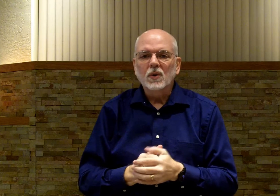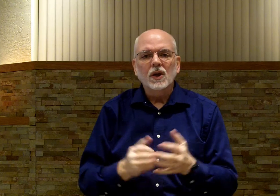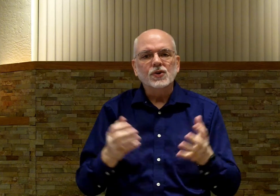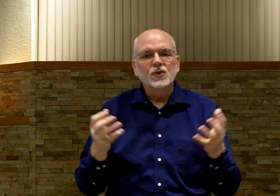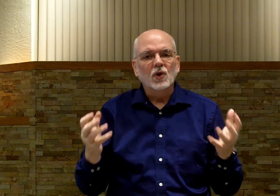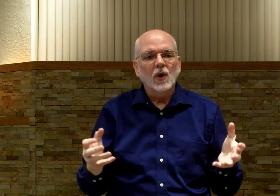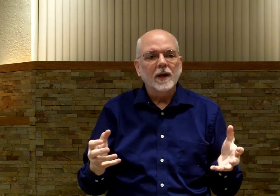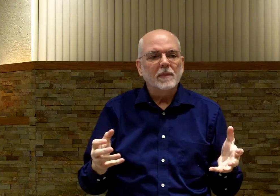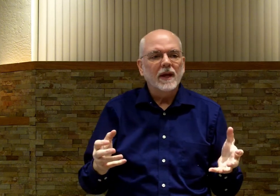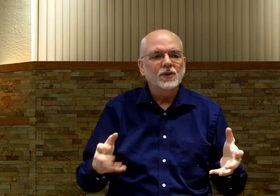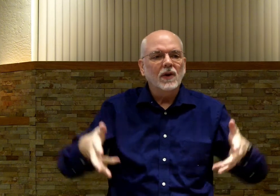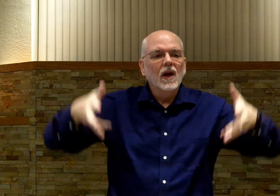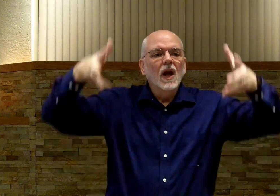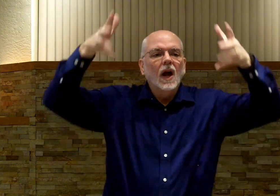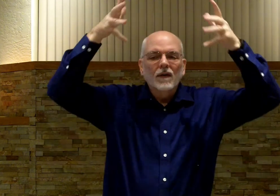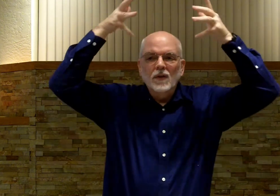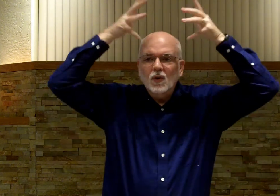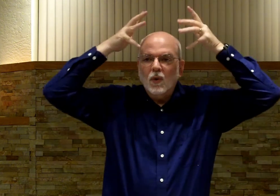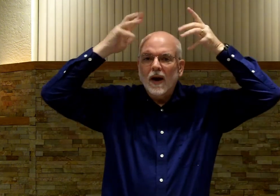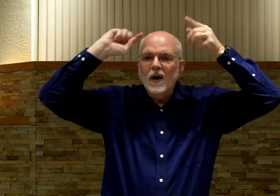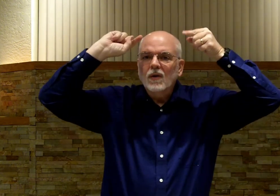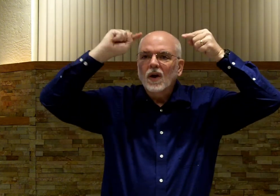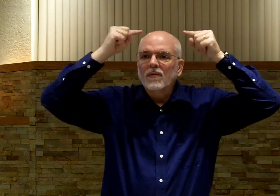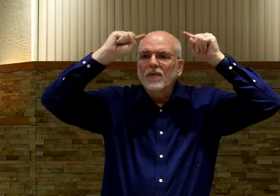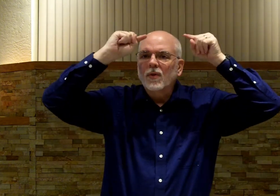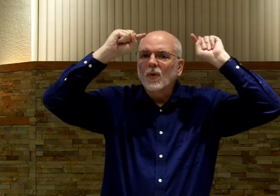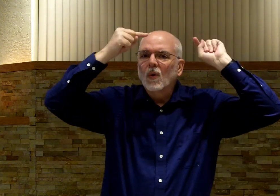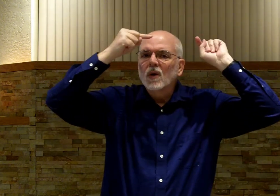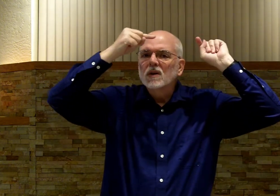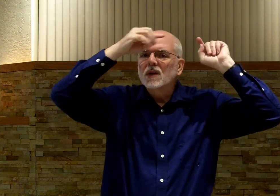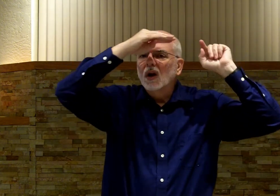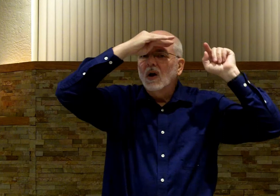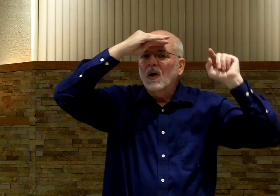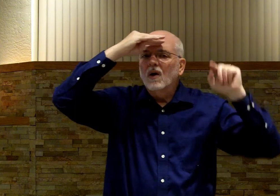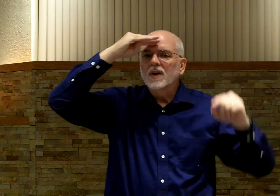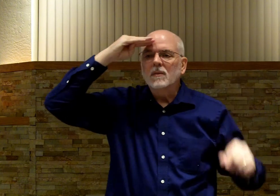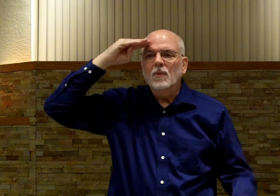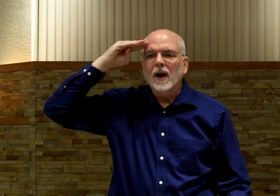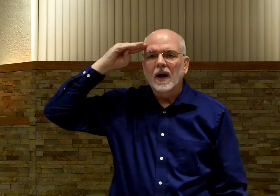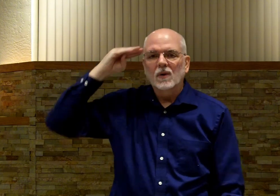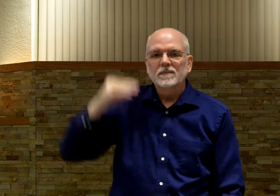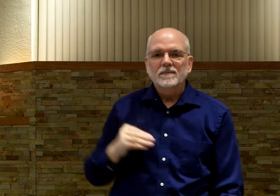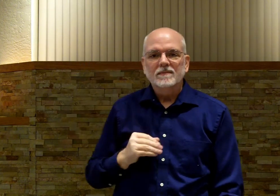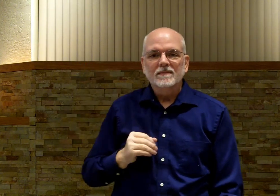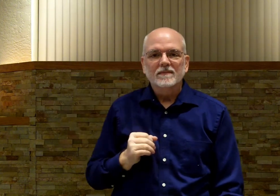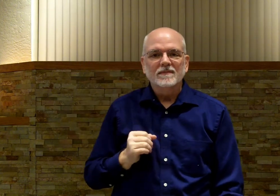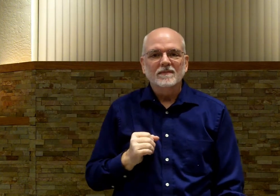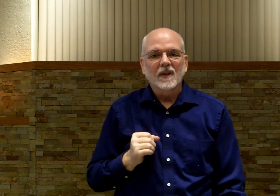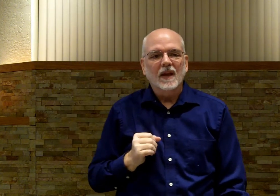doing is you're drawing a picture of the crown of thorns onto your brow. Okay.